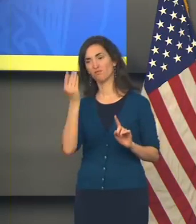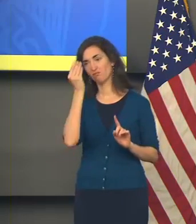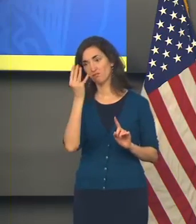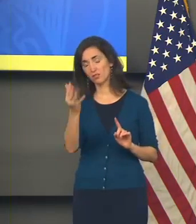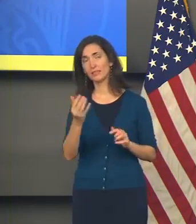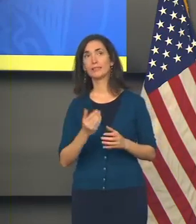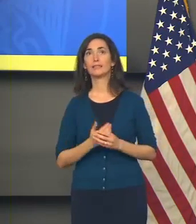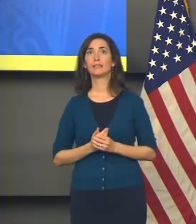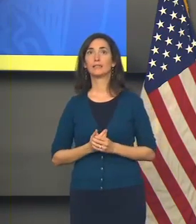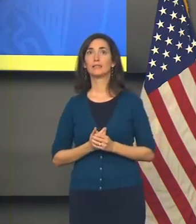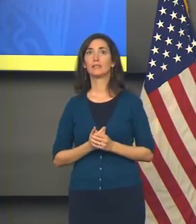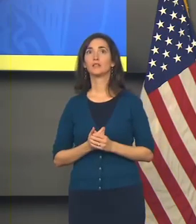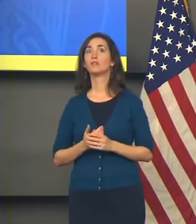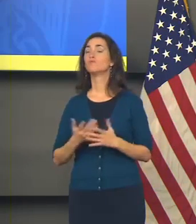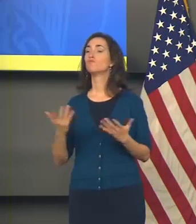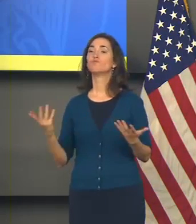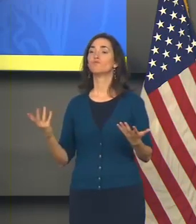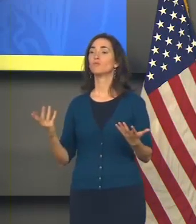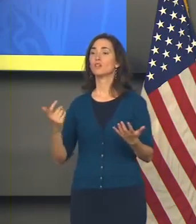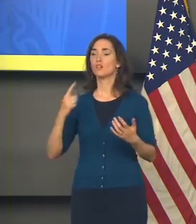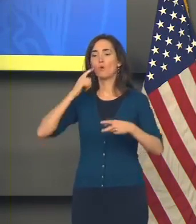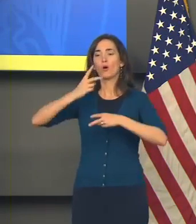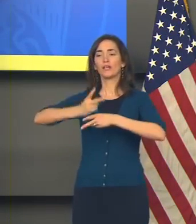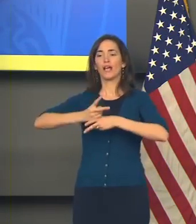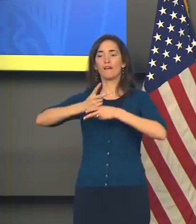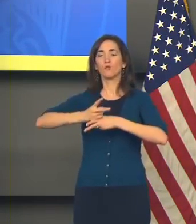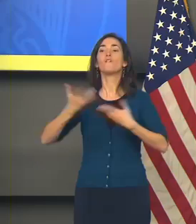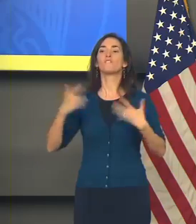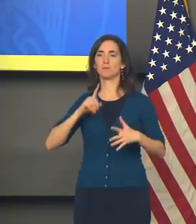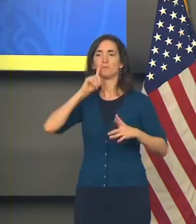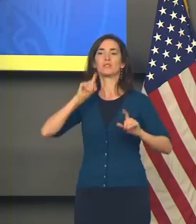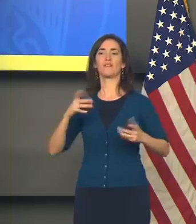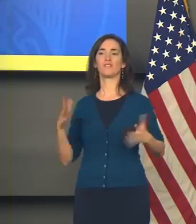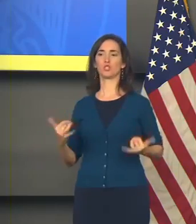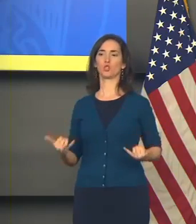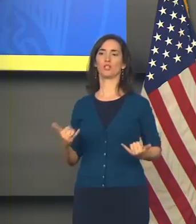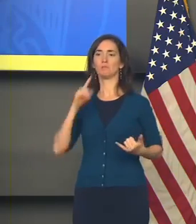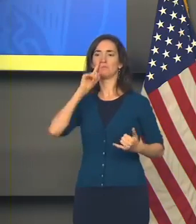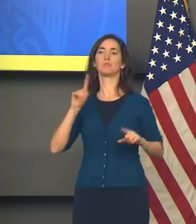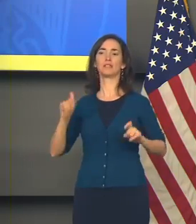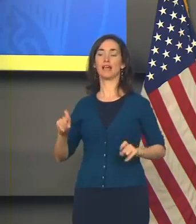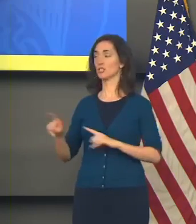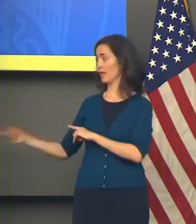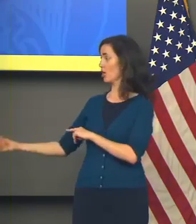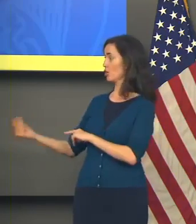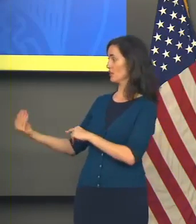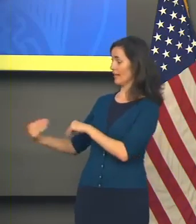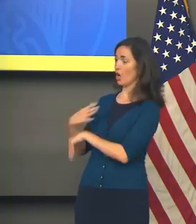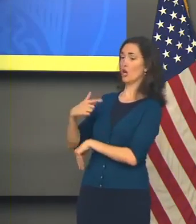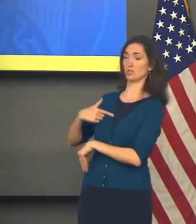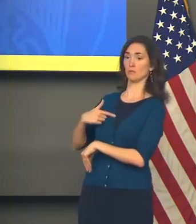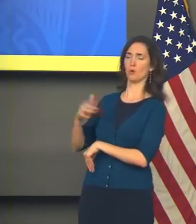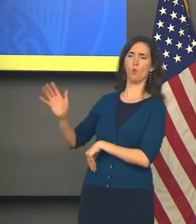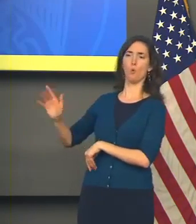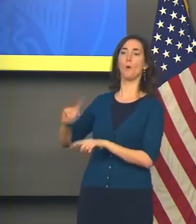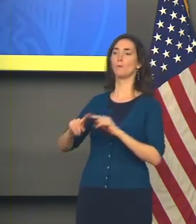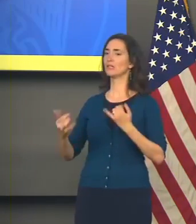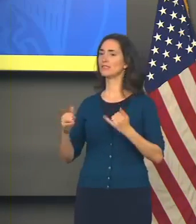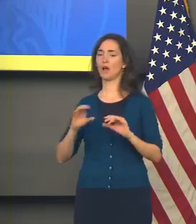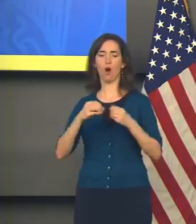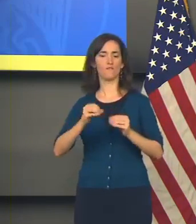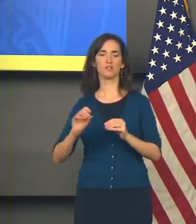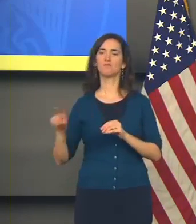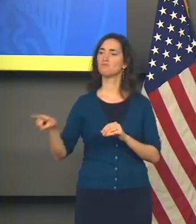you as a precautionary measure, I was tested earlier today, along with many people in the